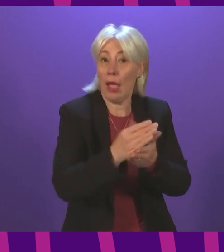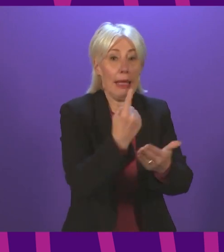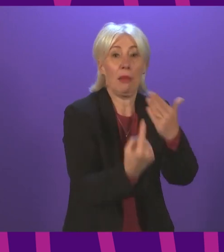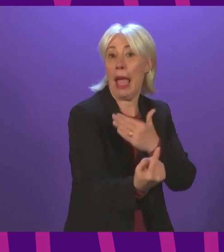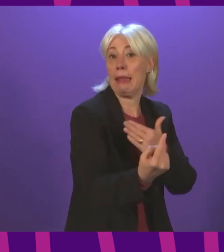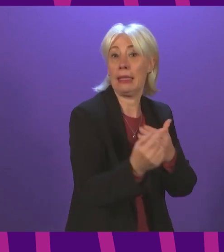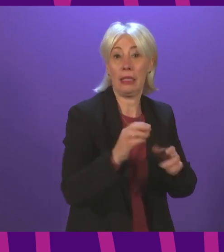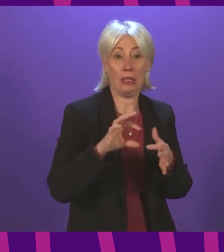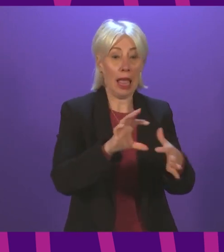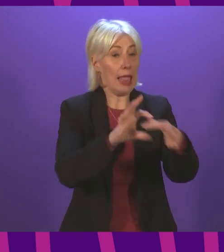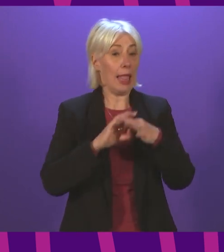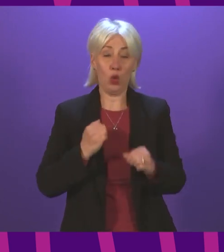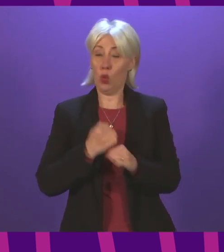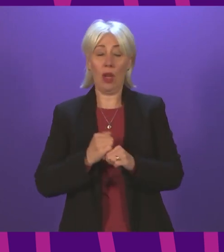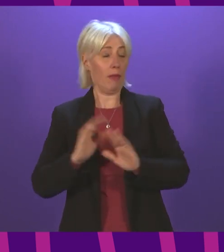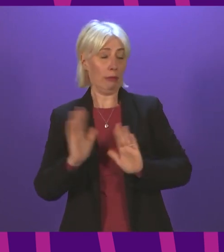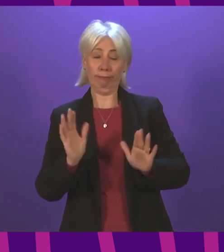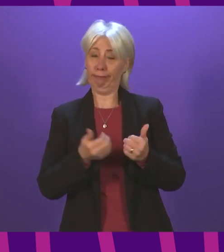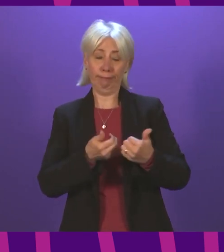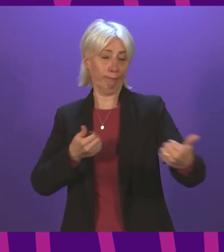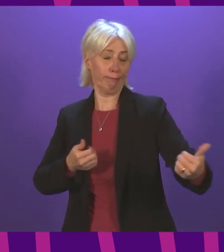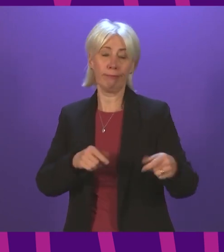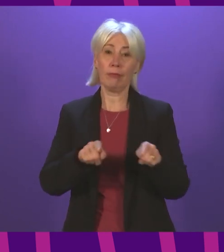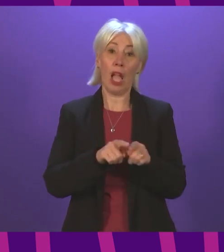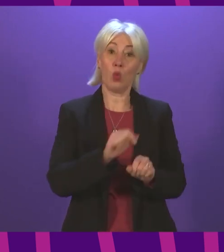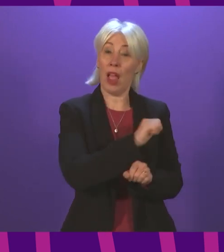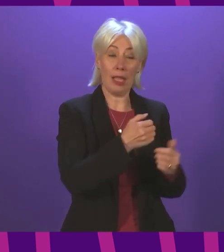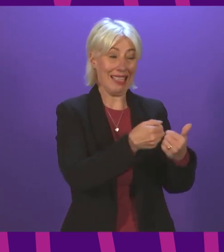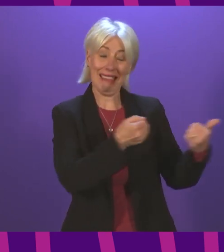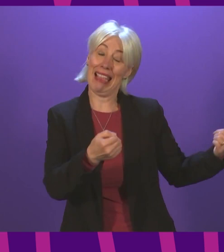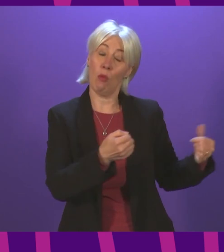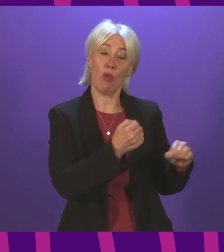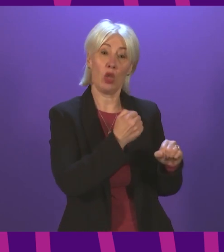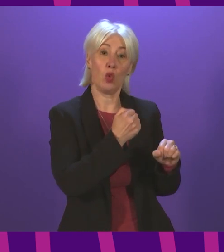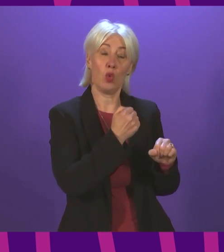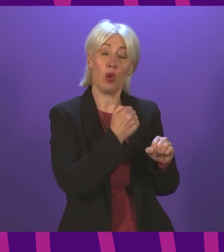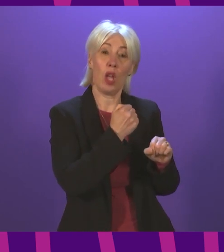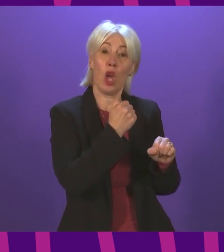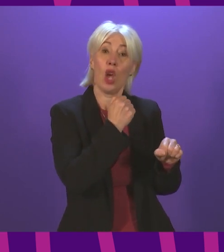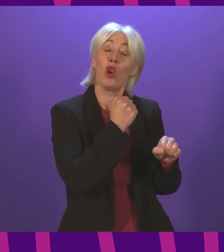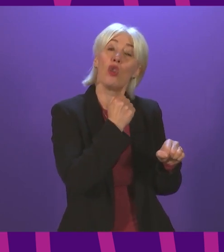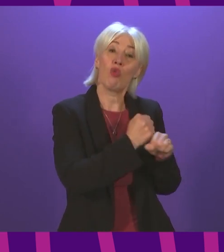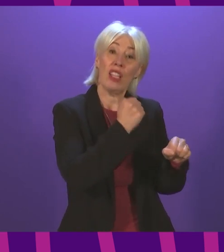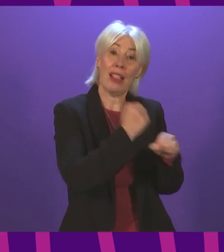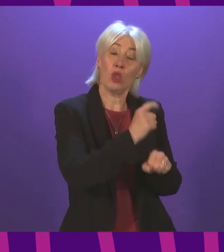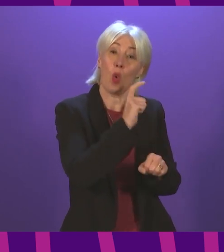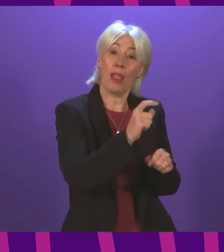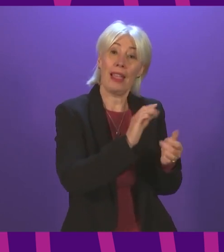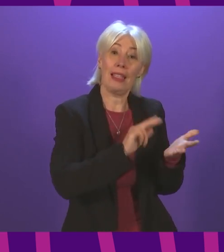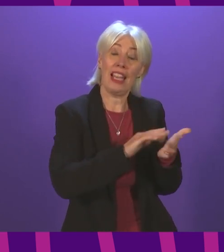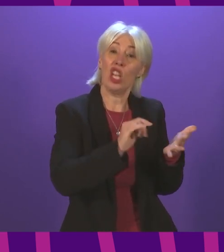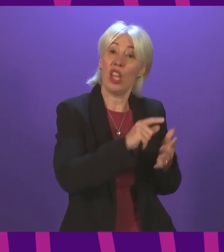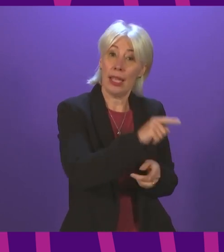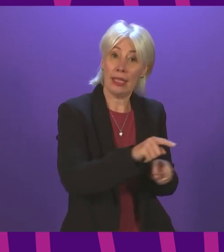of government and indeed of course of Greater Glasgow and Clyde Health Board. As Anna Sarwar has also said, there is a live police